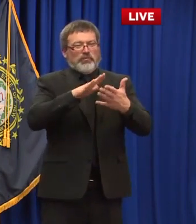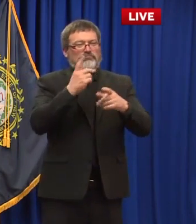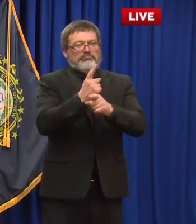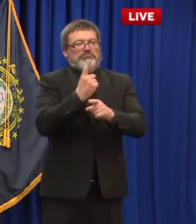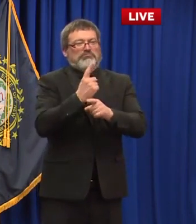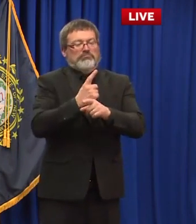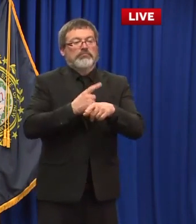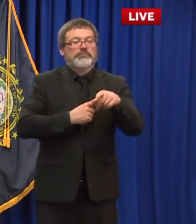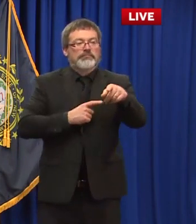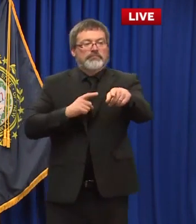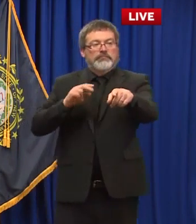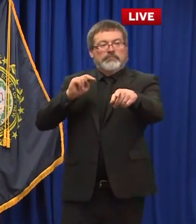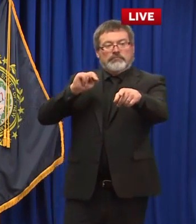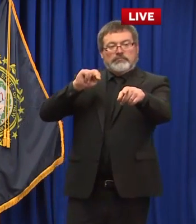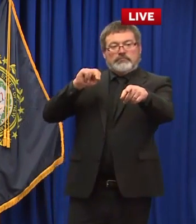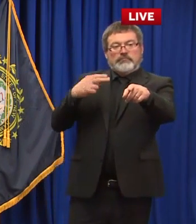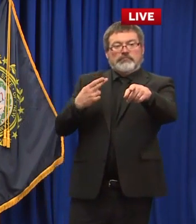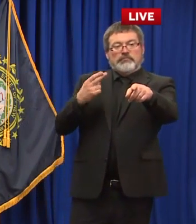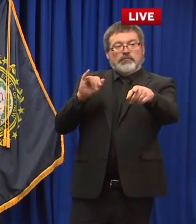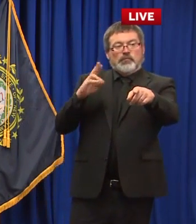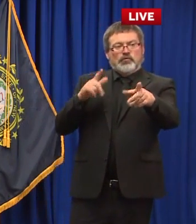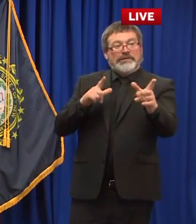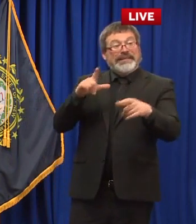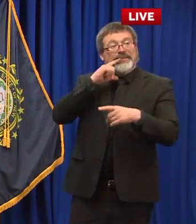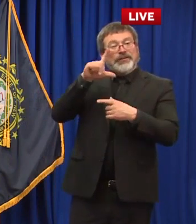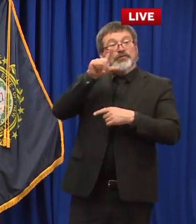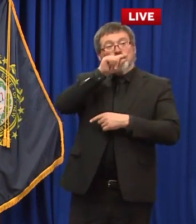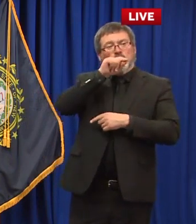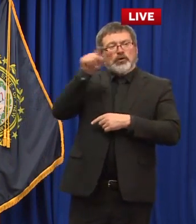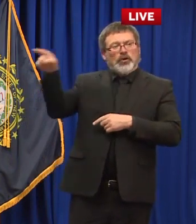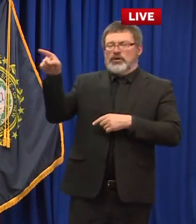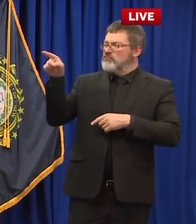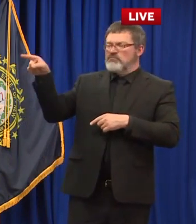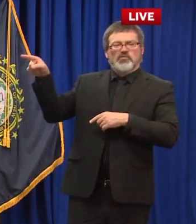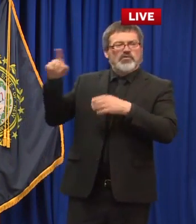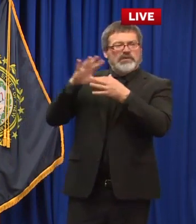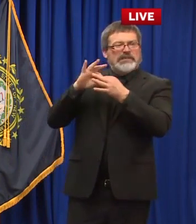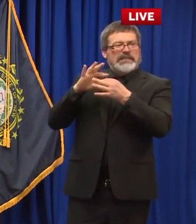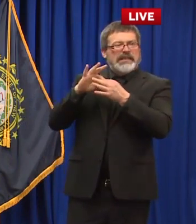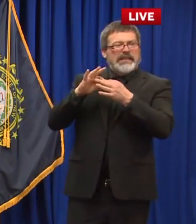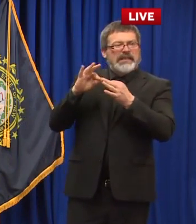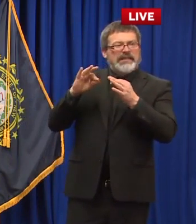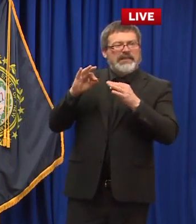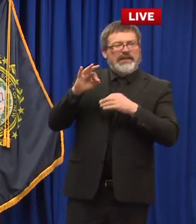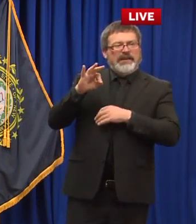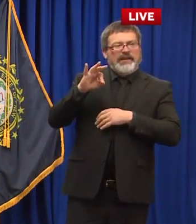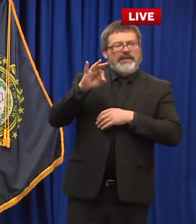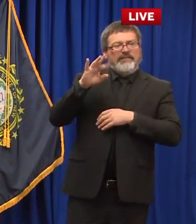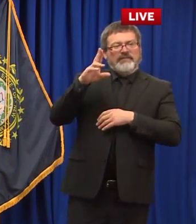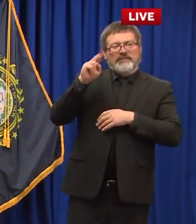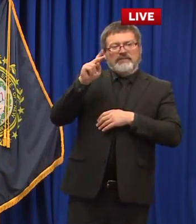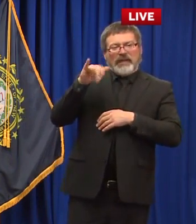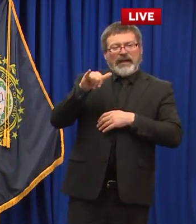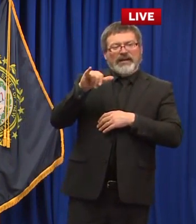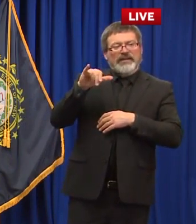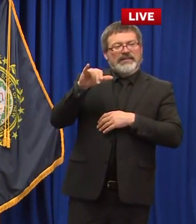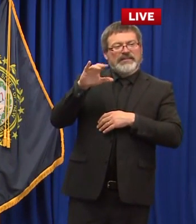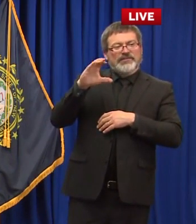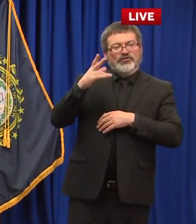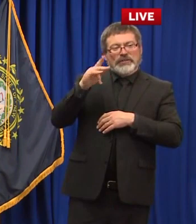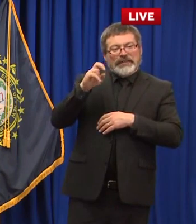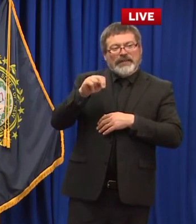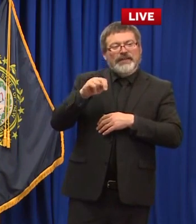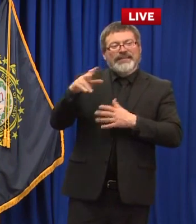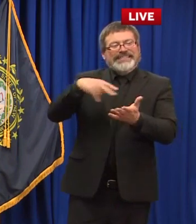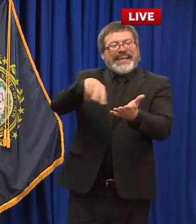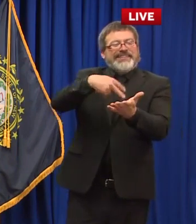outraged that you would ban the macarena and the funky chicken but who are you friends with who is who are you friends with on facebook they're declare the hokey pokey a